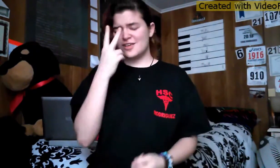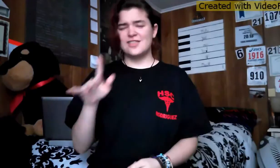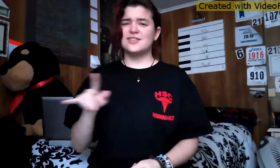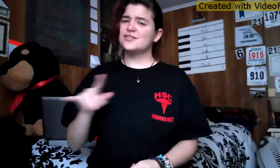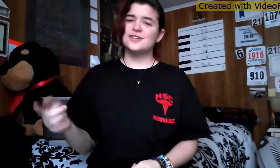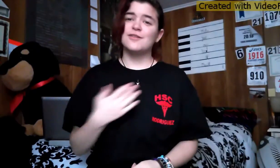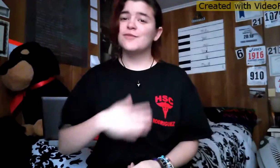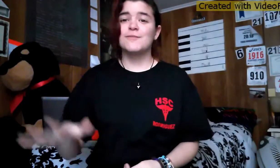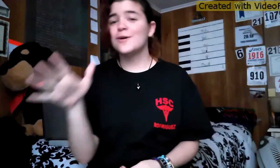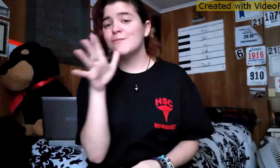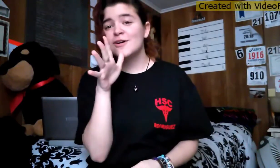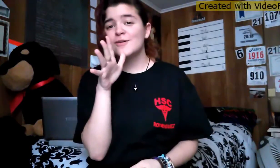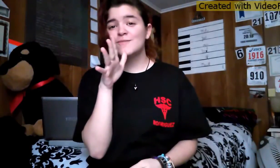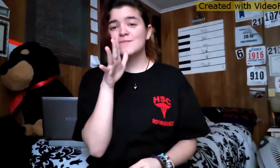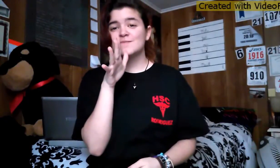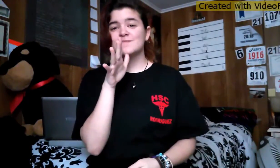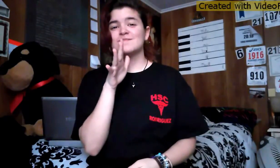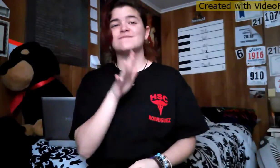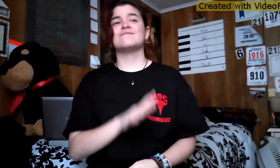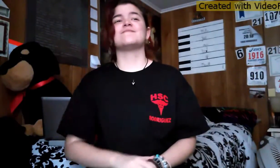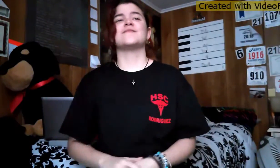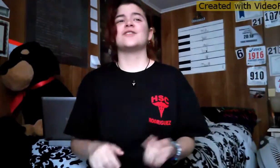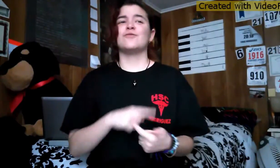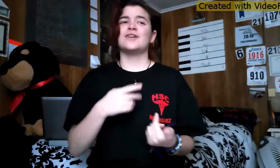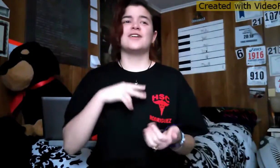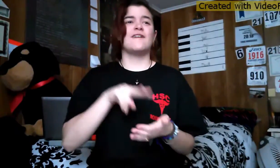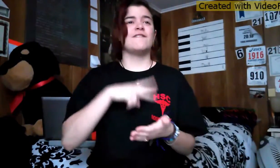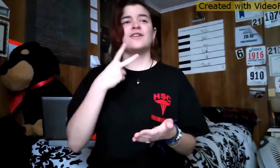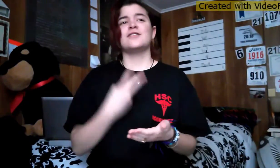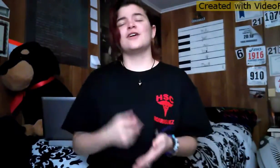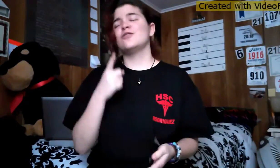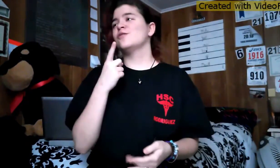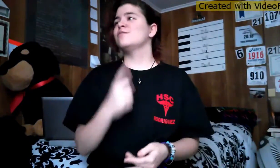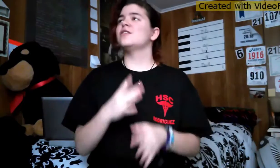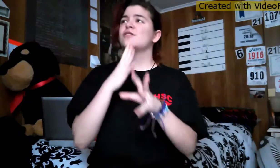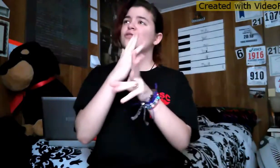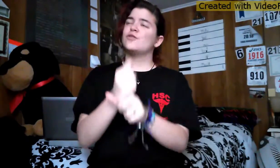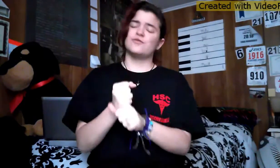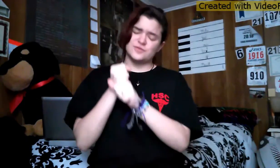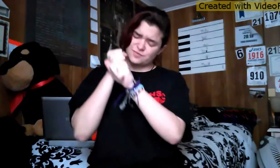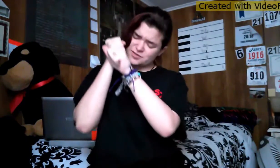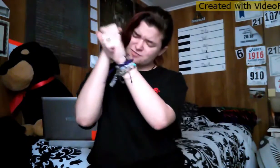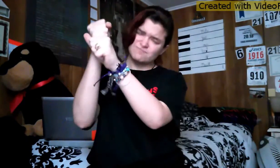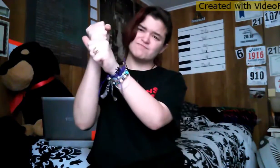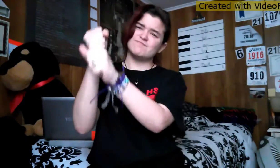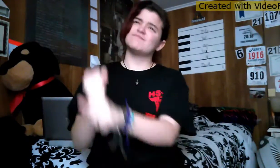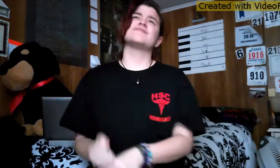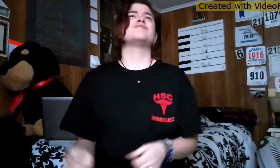the shape of my mom When I fell down, you'd be there holding me up Spread your